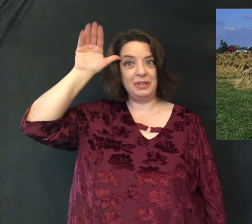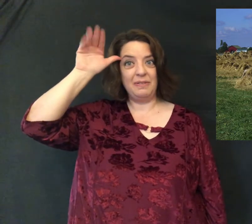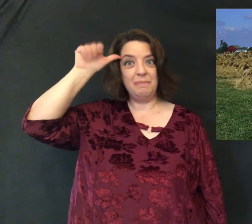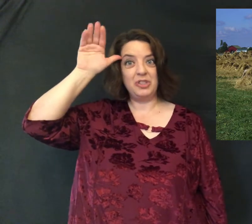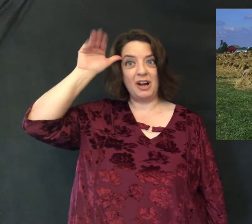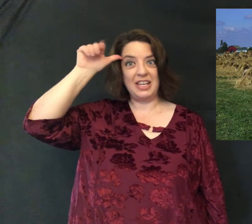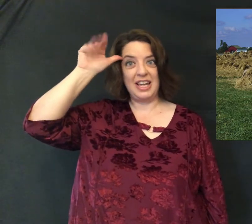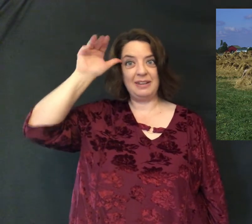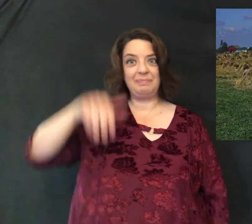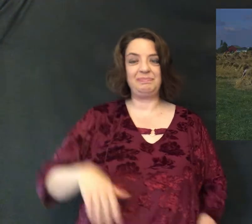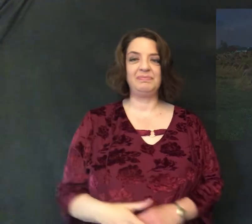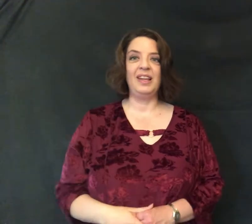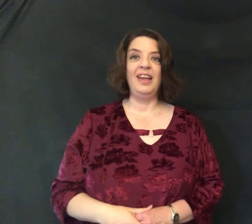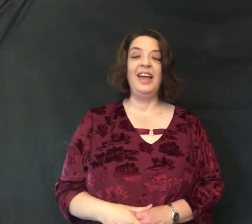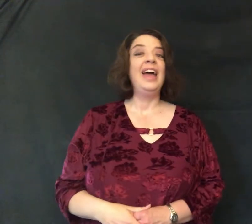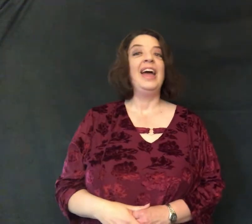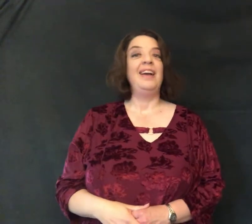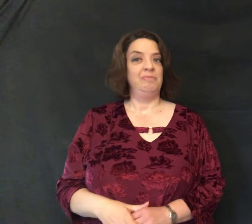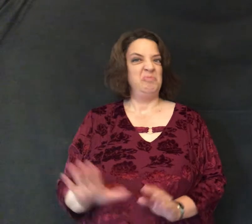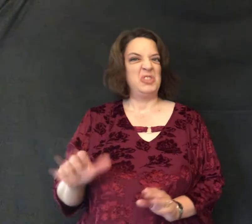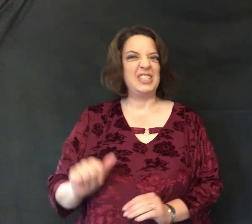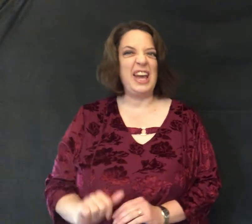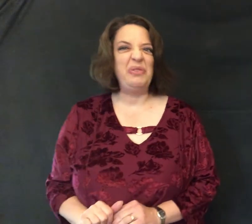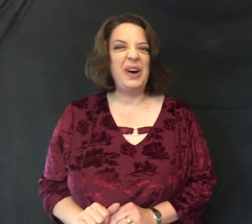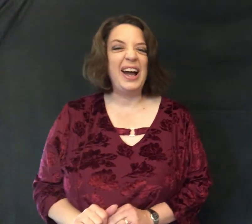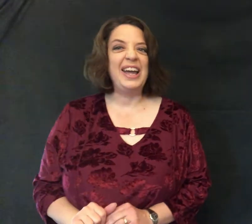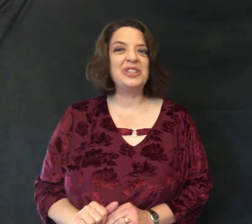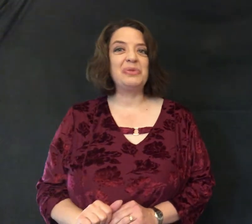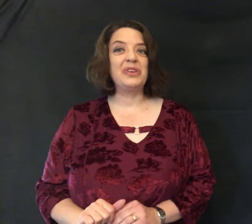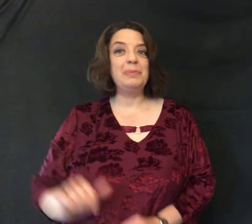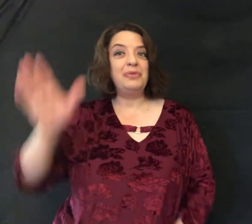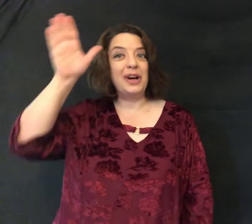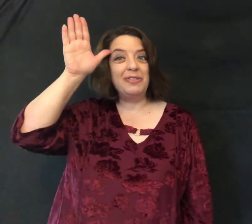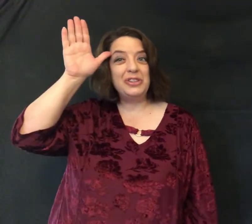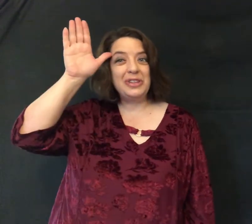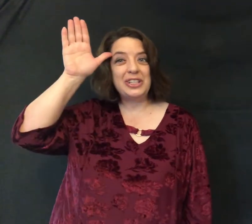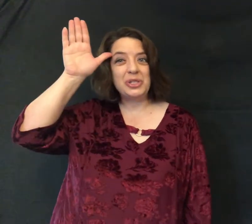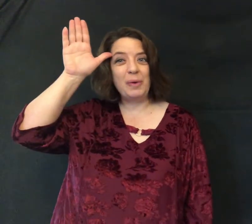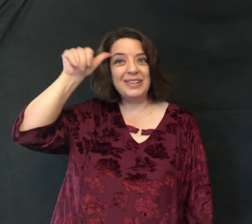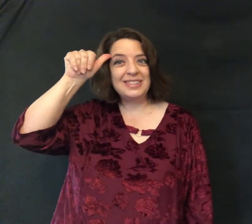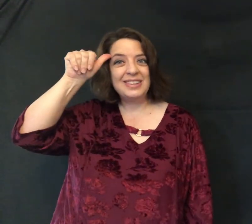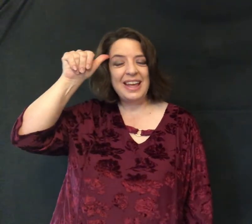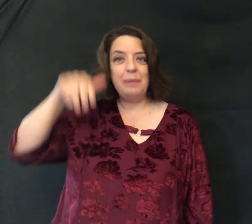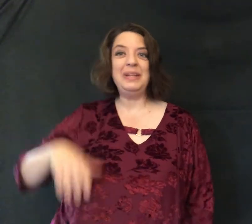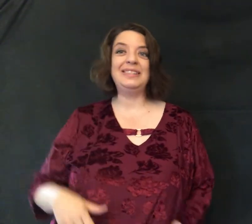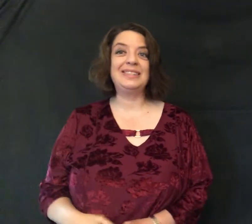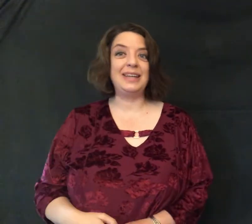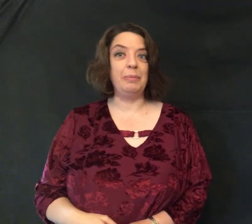donkey just FYI here's a freebie for you if you do that just once it means stubborn